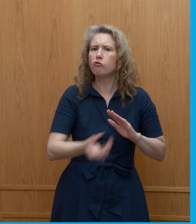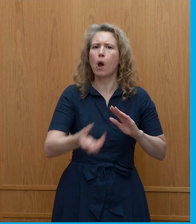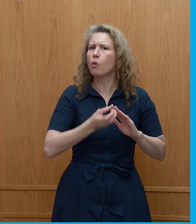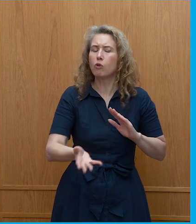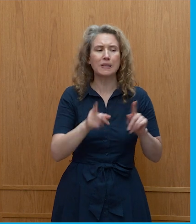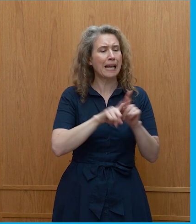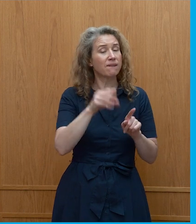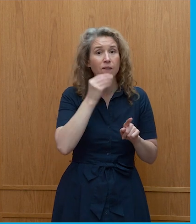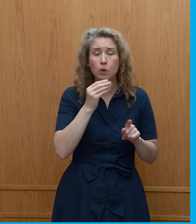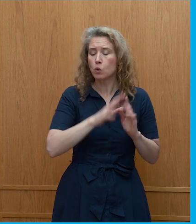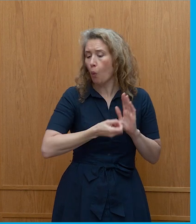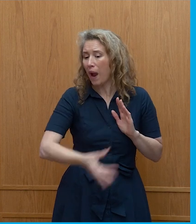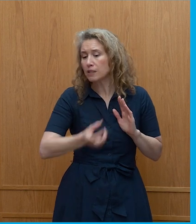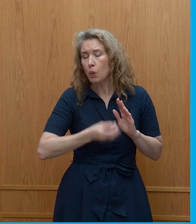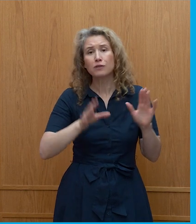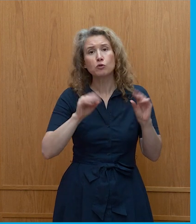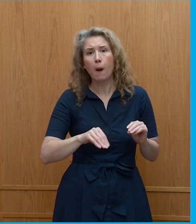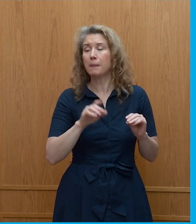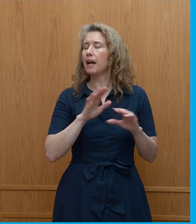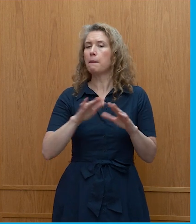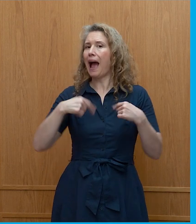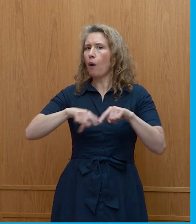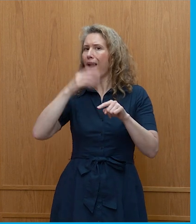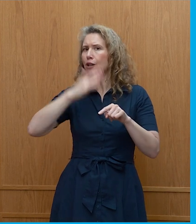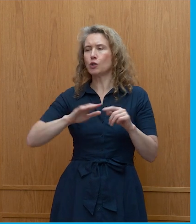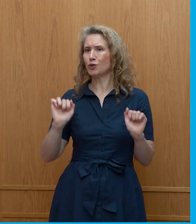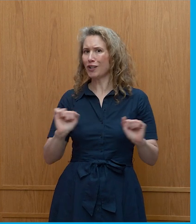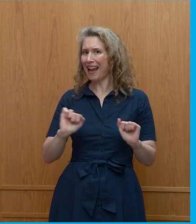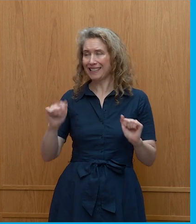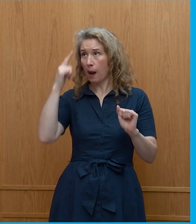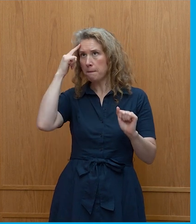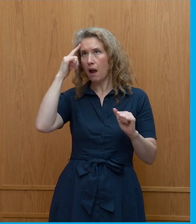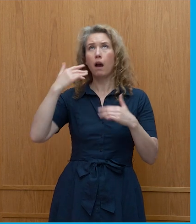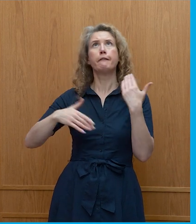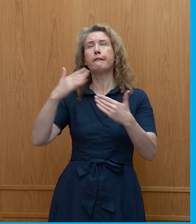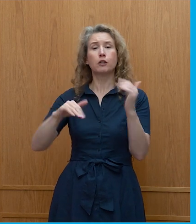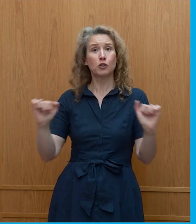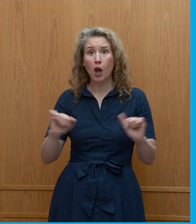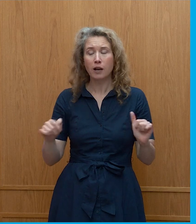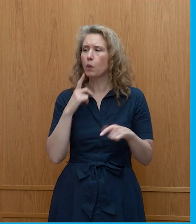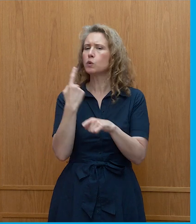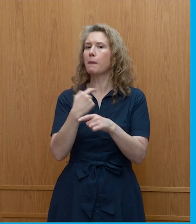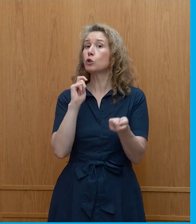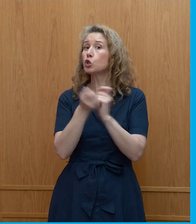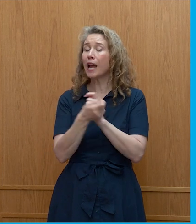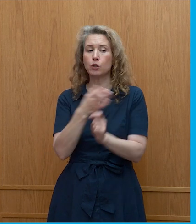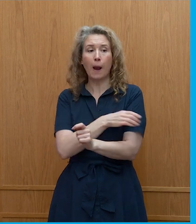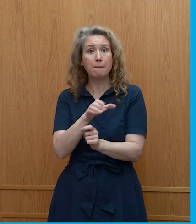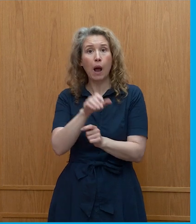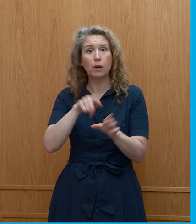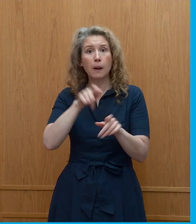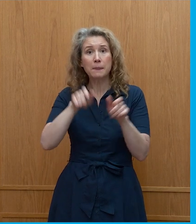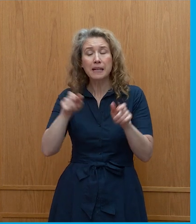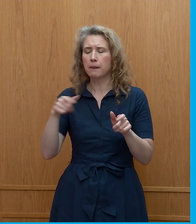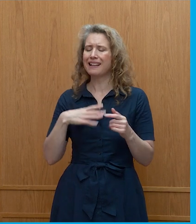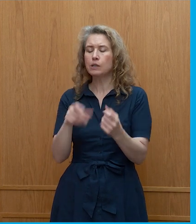our mindset, and when we're talking about change and empowering people, if they can understand